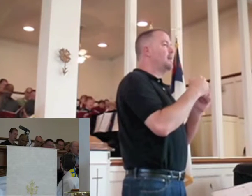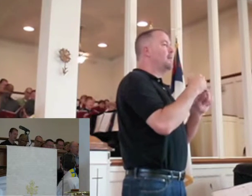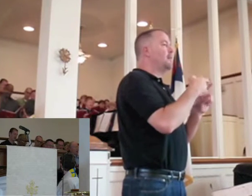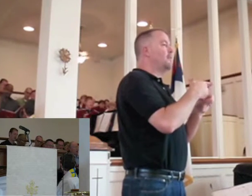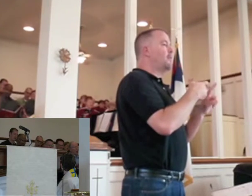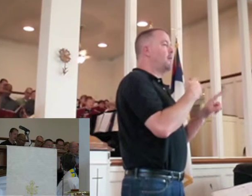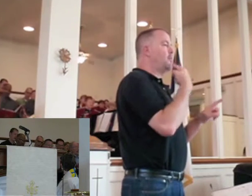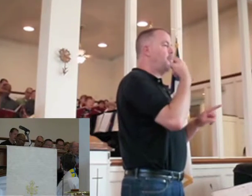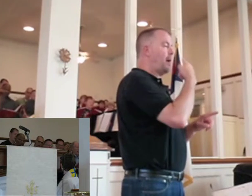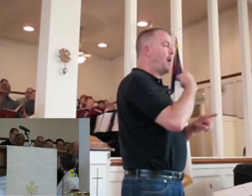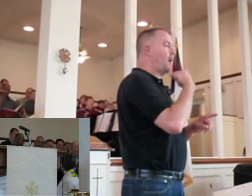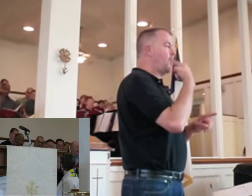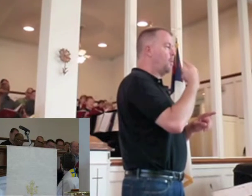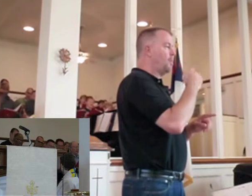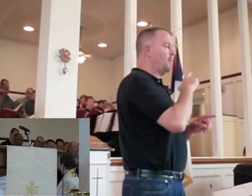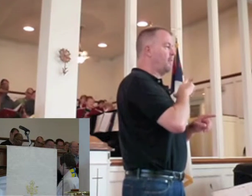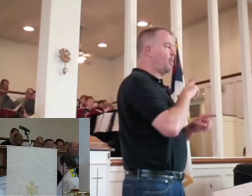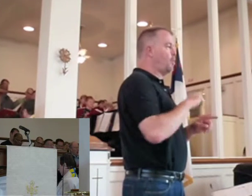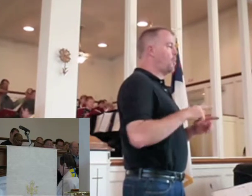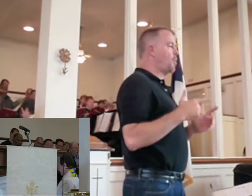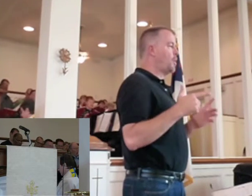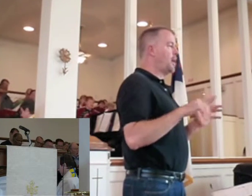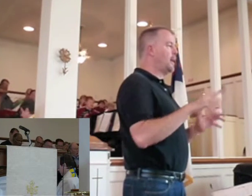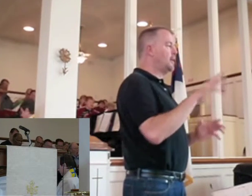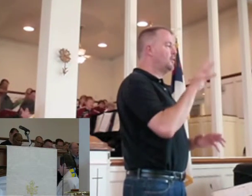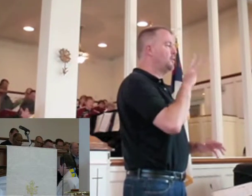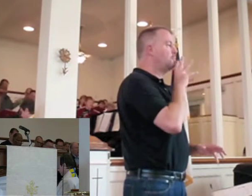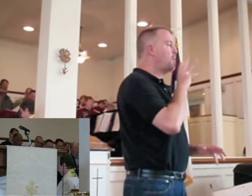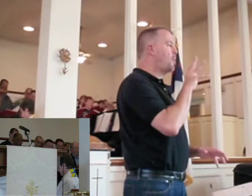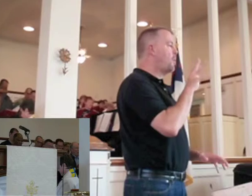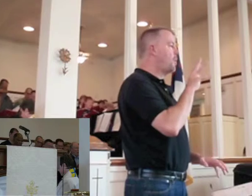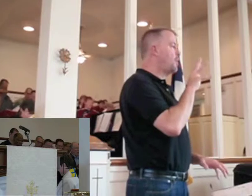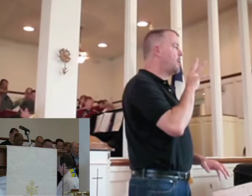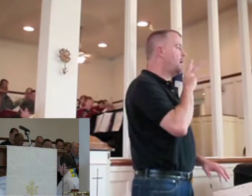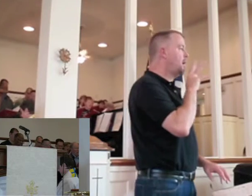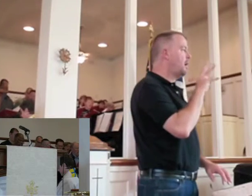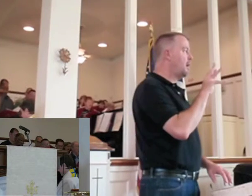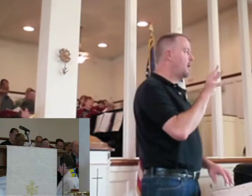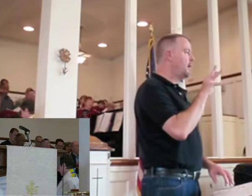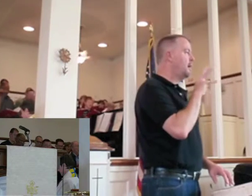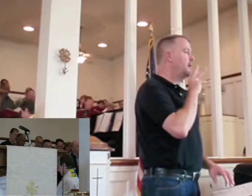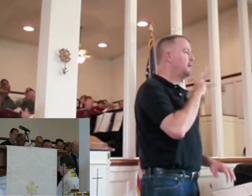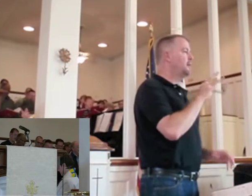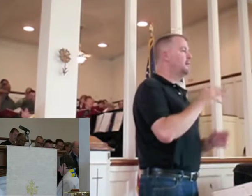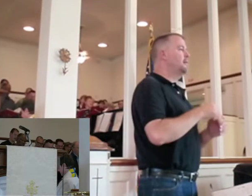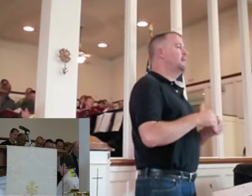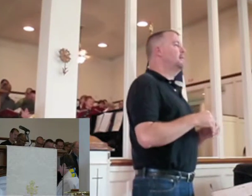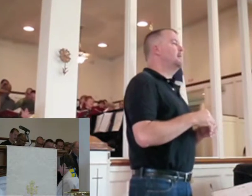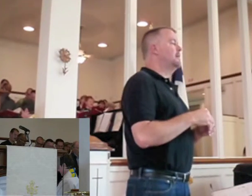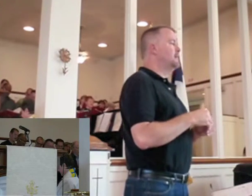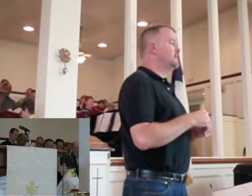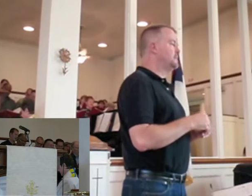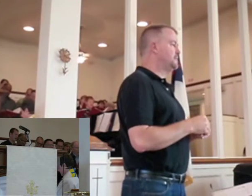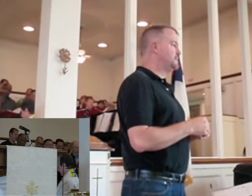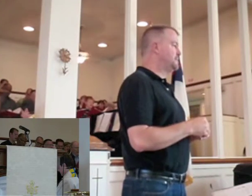of the Lord has spoken it.